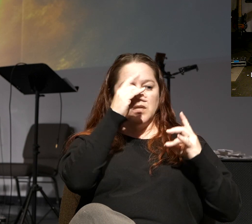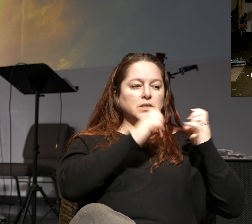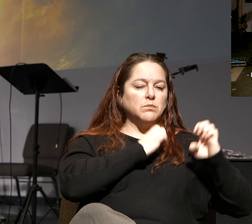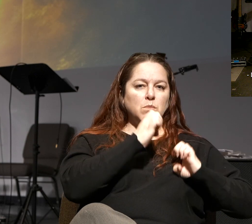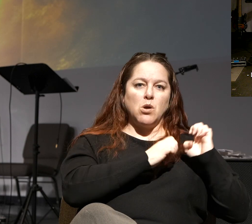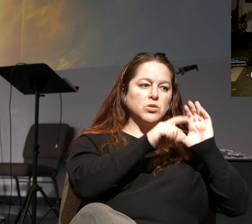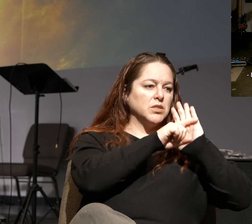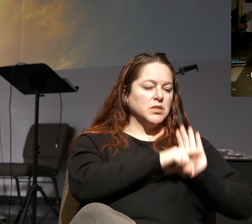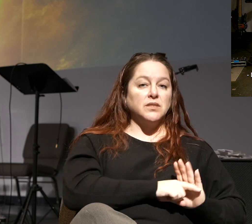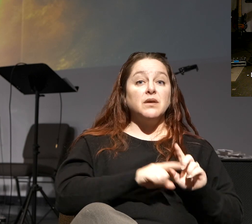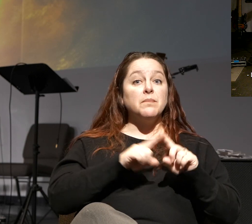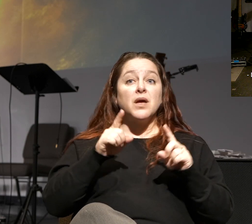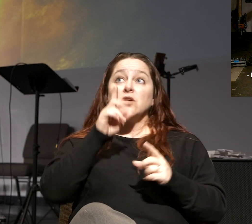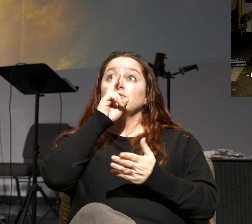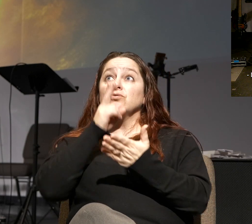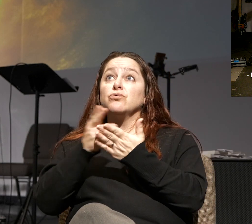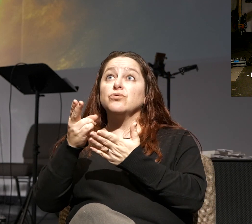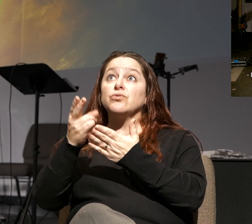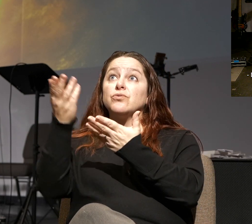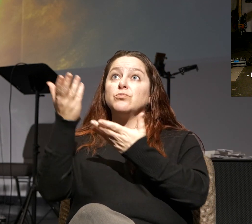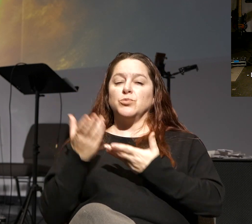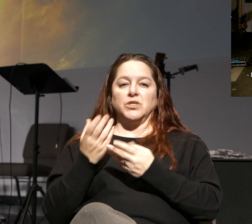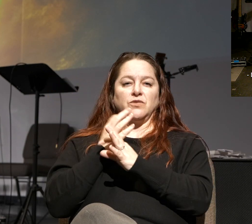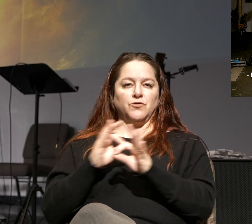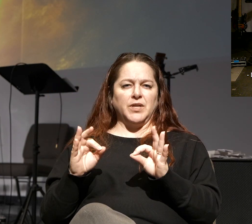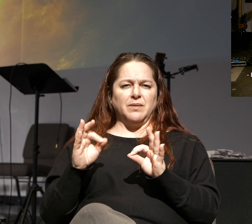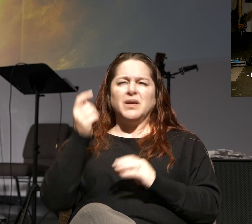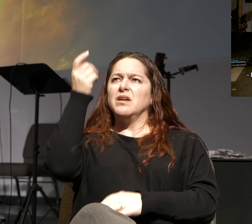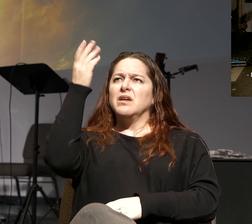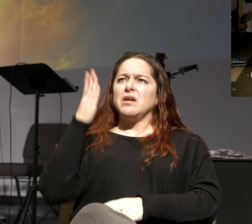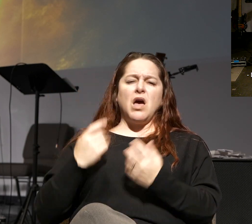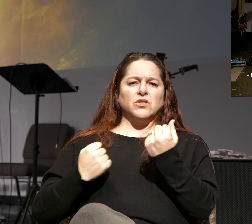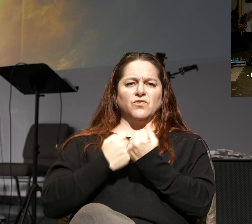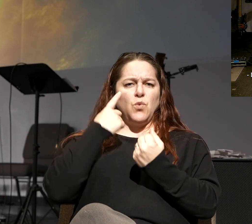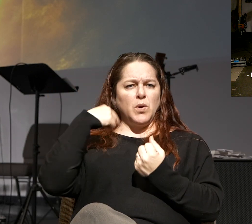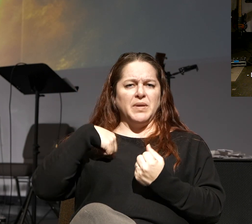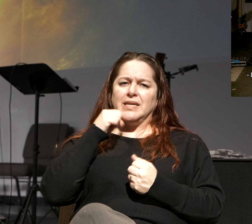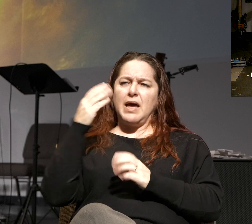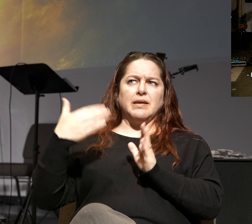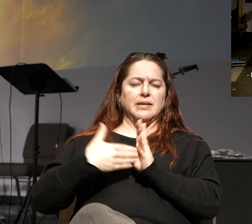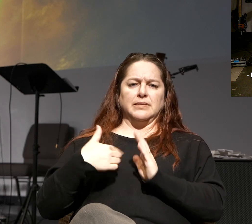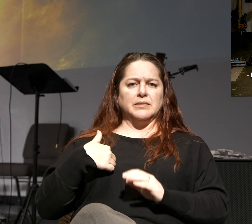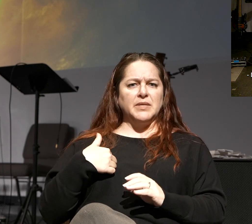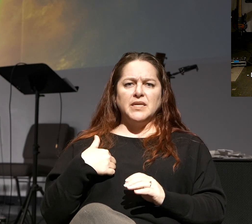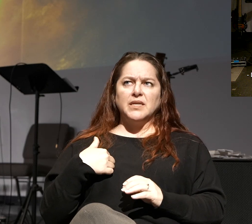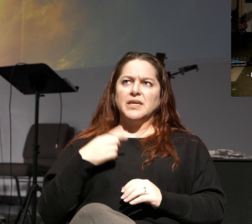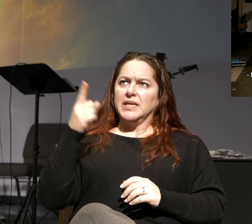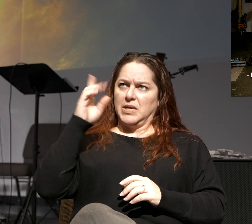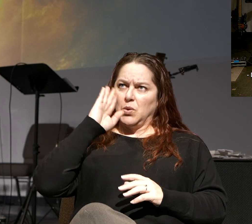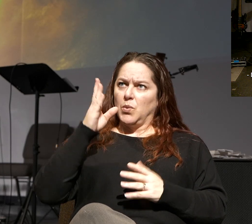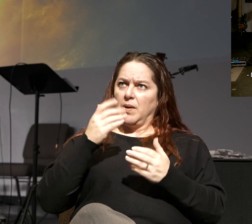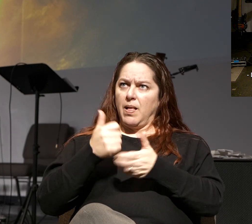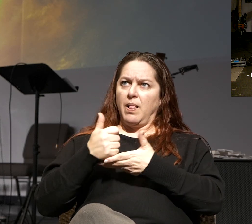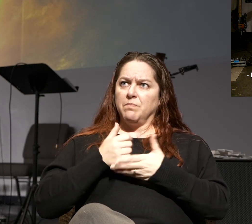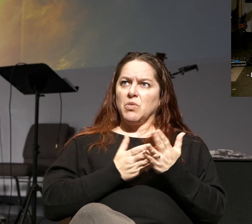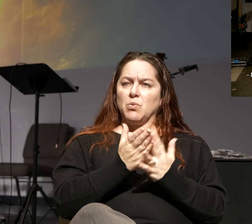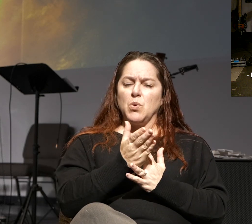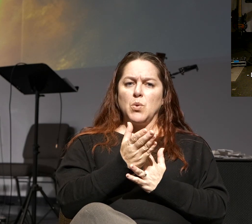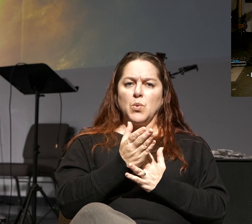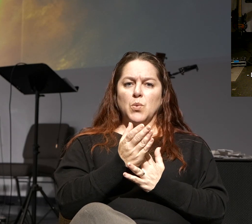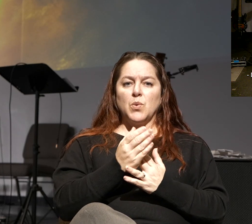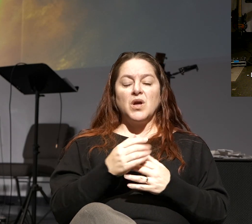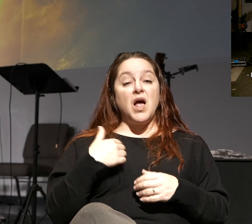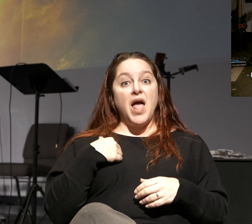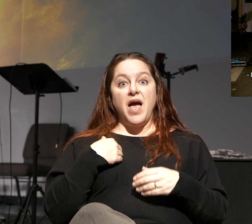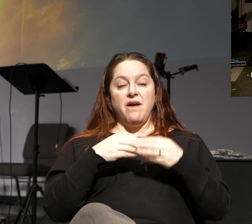But the truth brings freedom. Wait a minute. God's for me. He's not against me. He's going to see me through this. That's what we do. And so, I have a whole arsenal